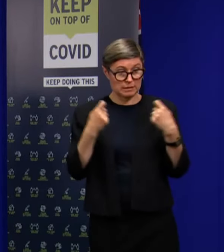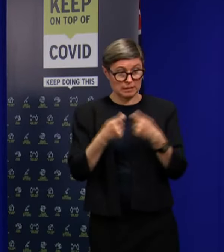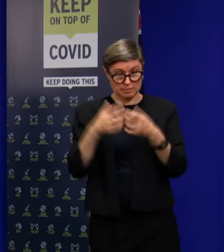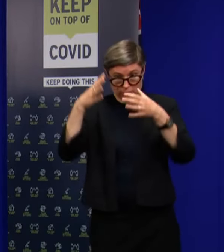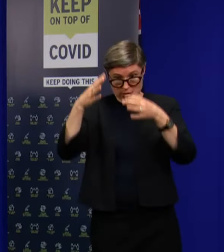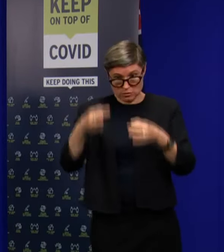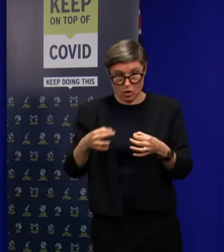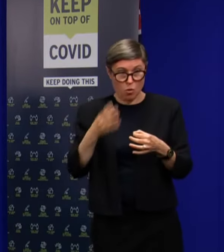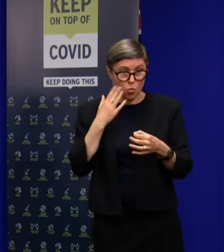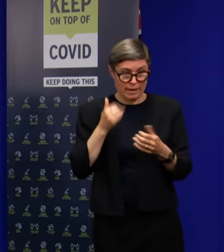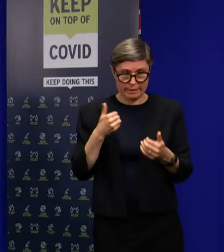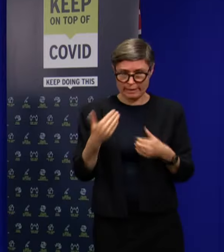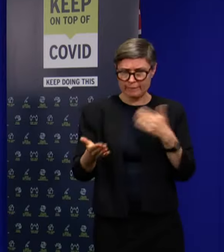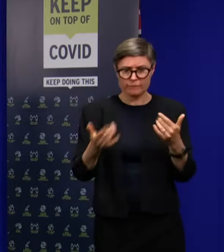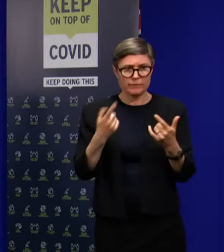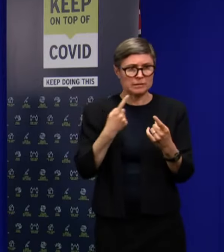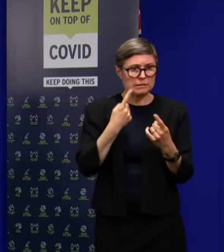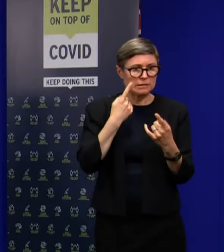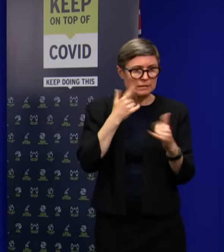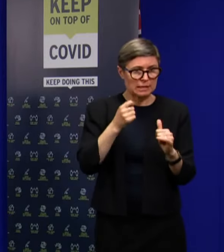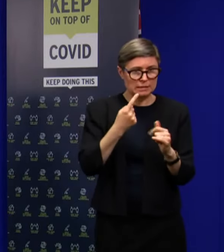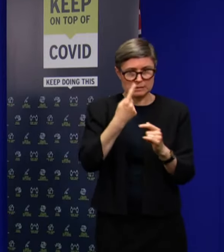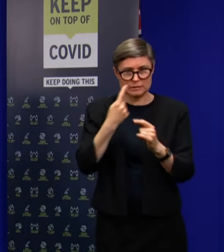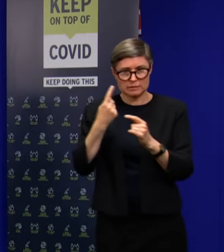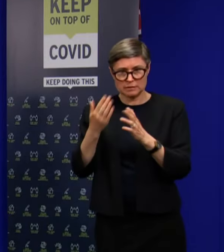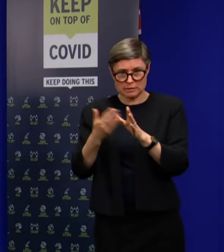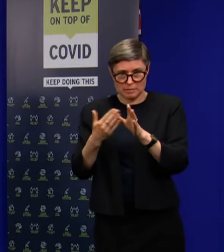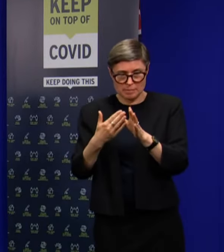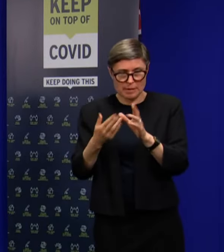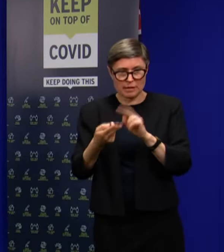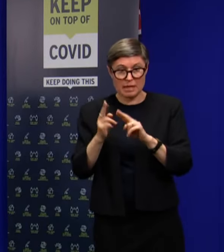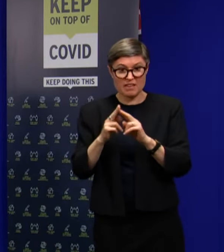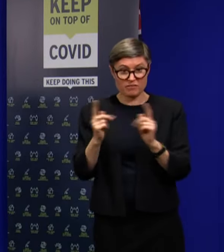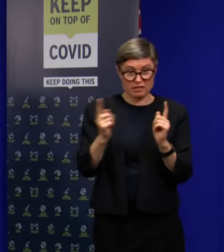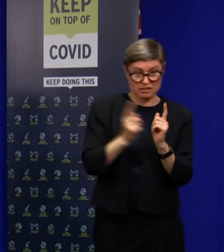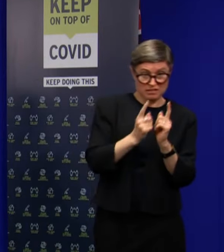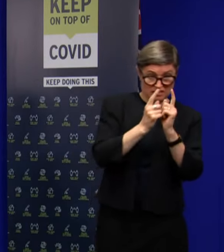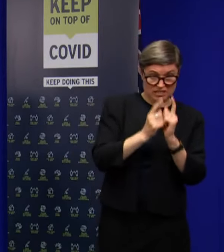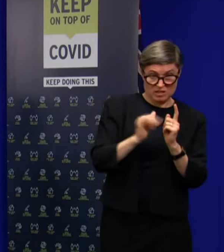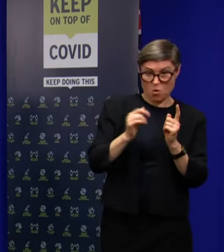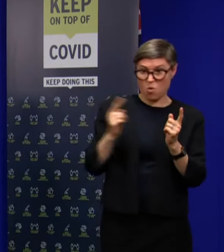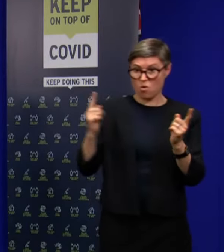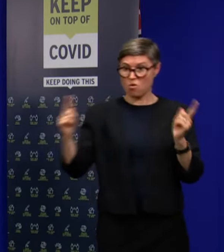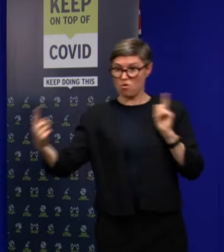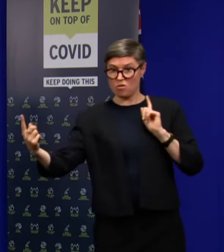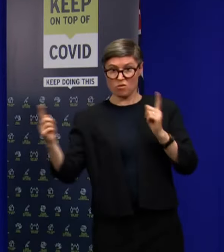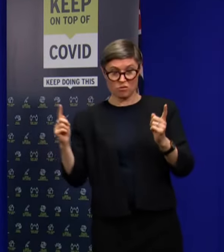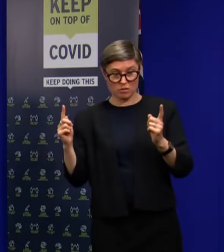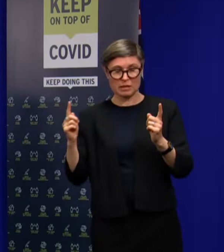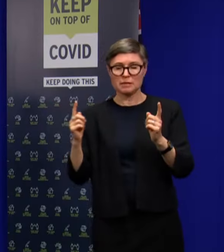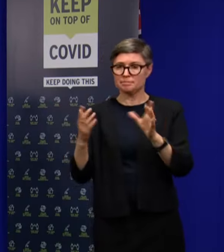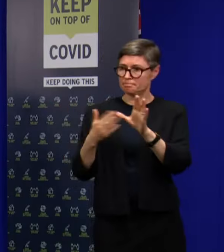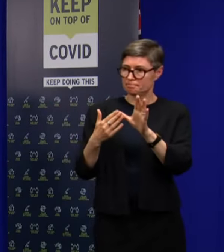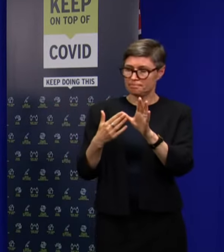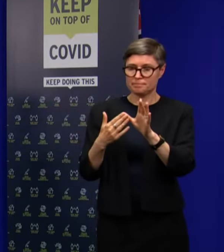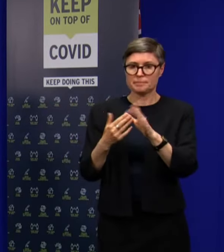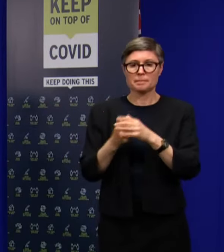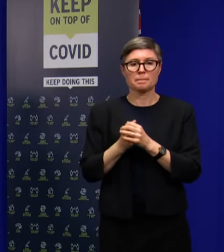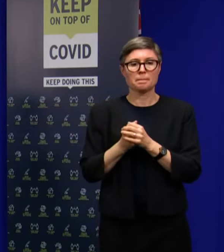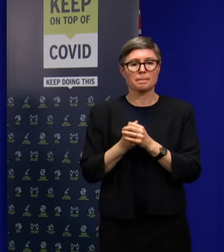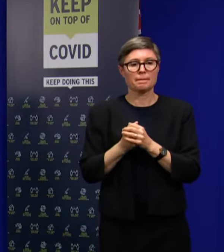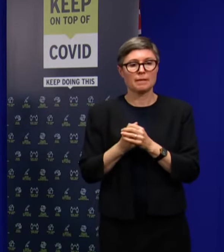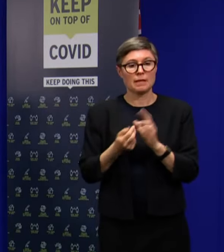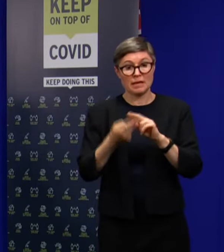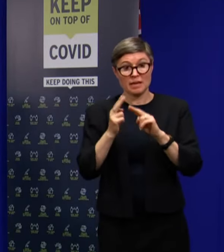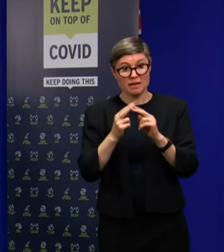regime according to, yes, whether it's a primary close contact or casual contact. The primary close contacts require a